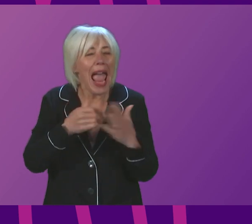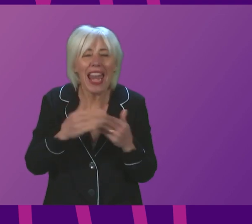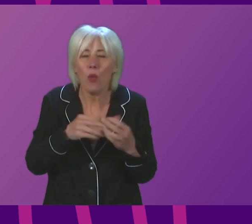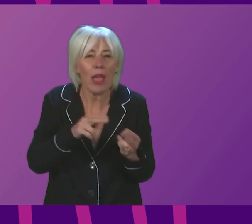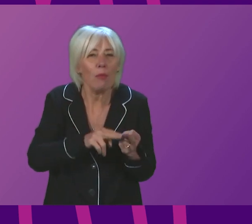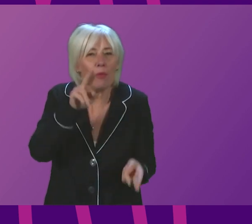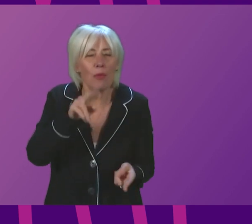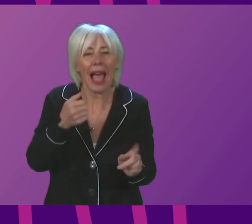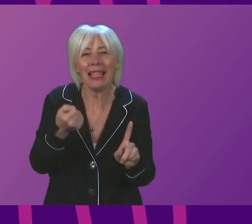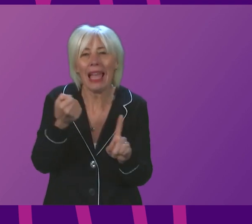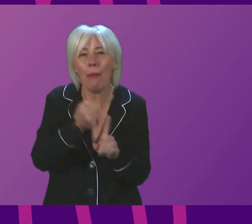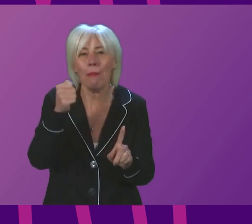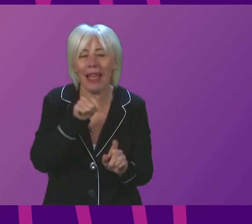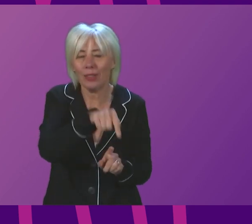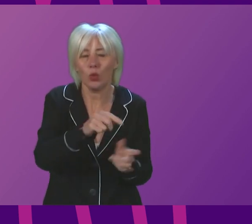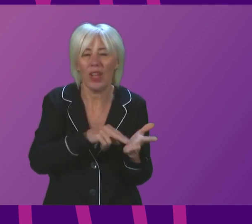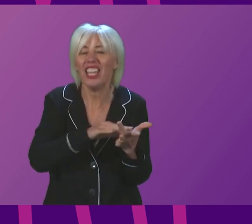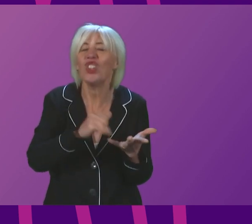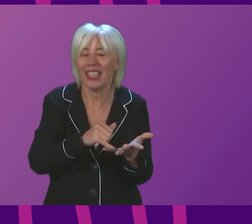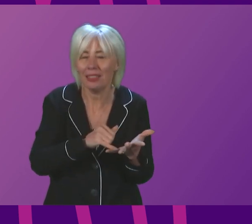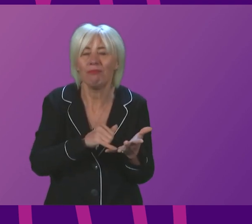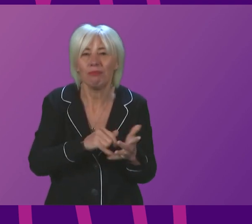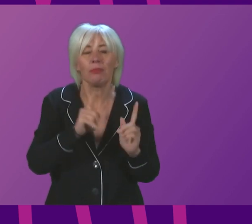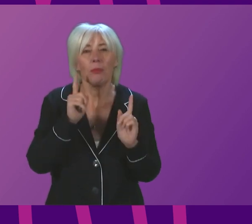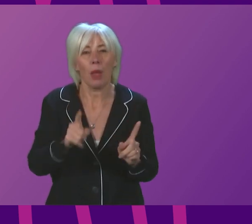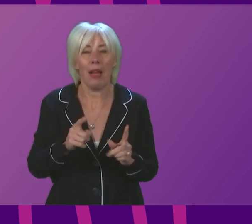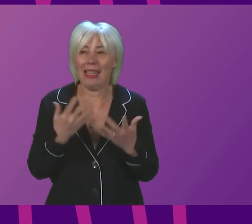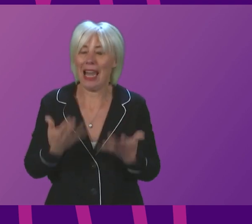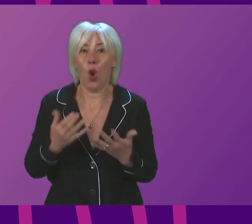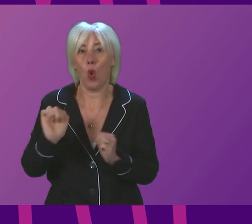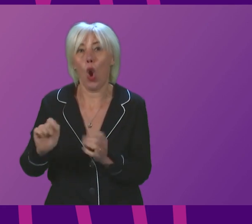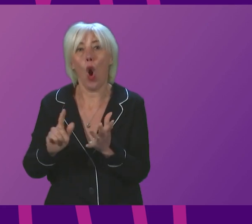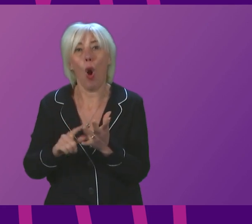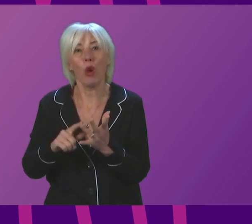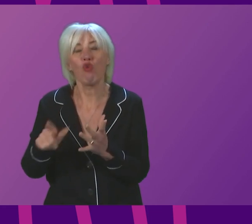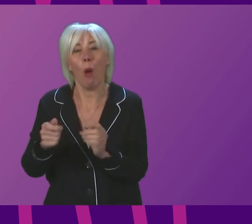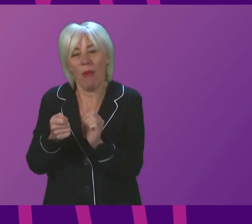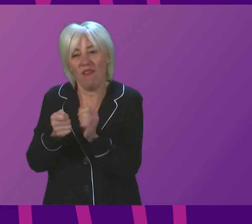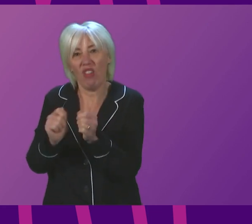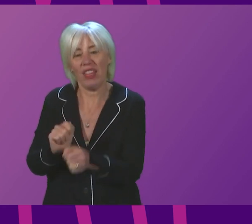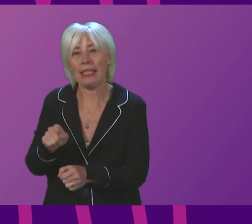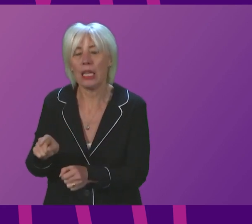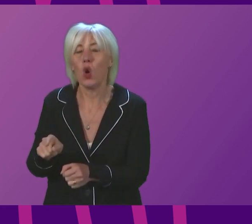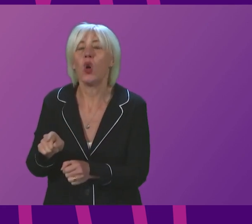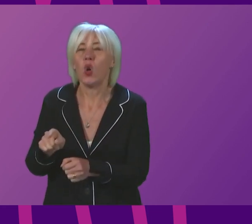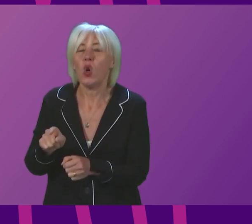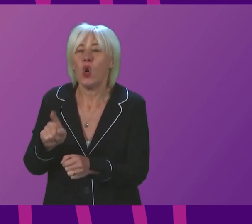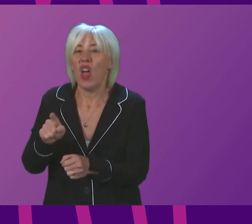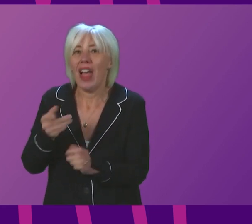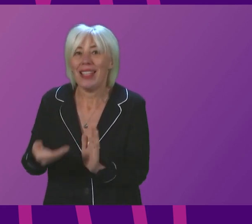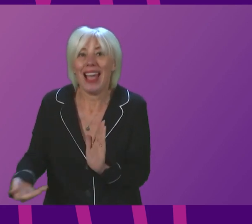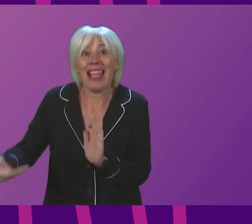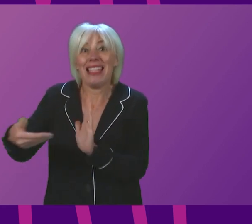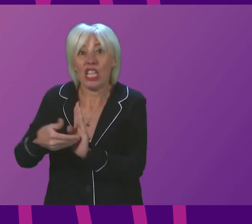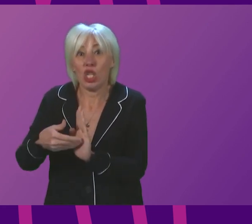impact this might have on the NHS. But the emergence of the Omicron variant is now an additional and